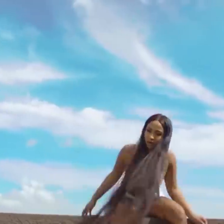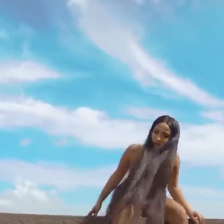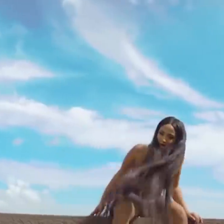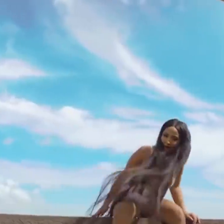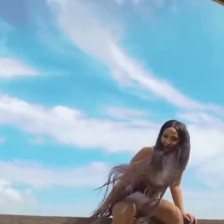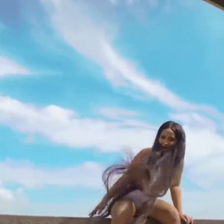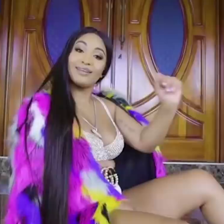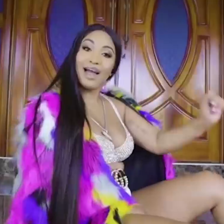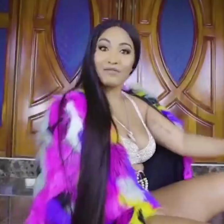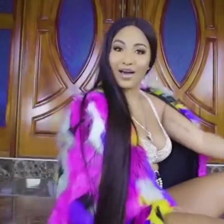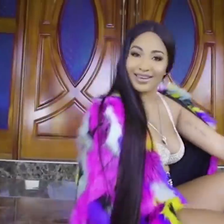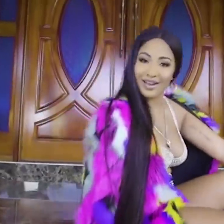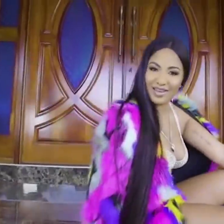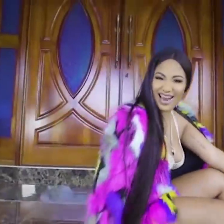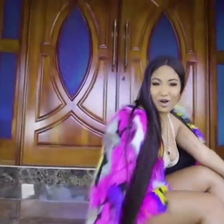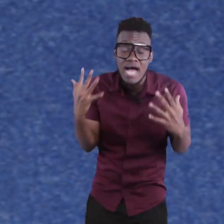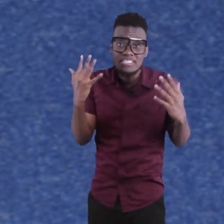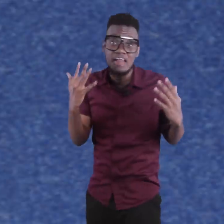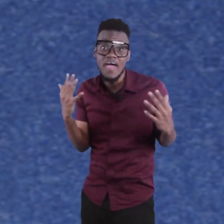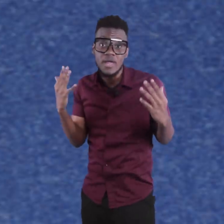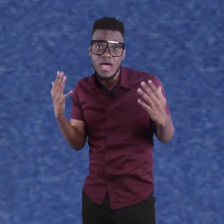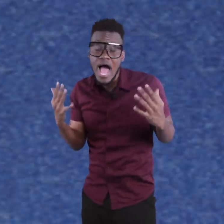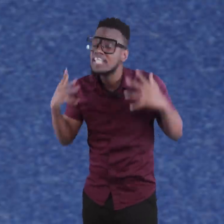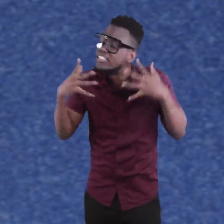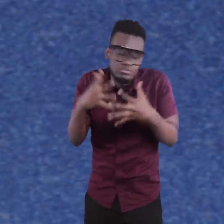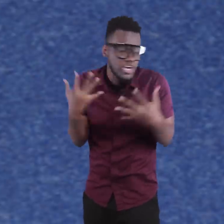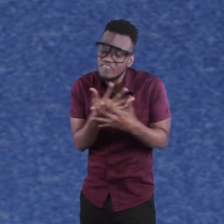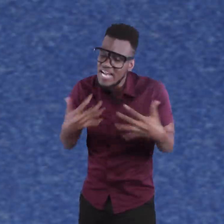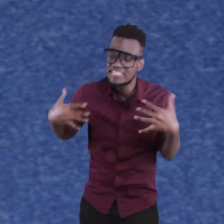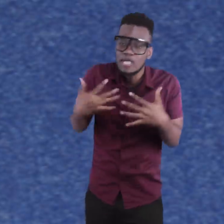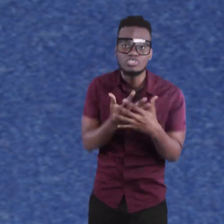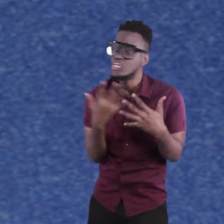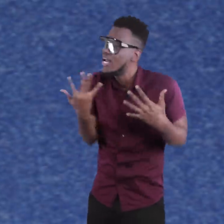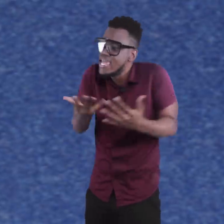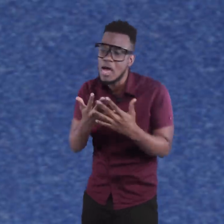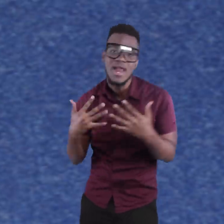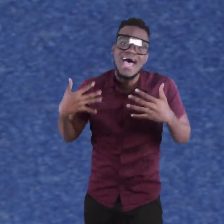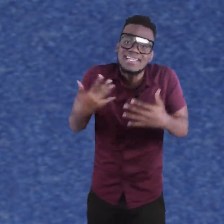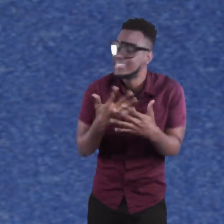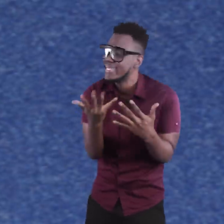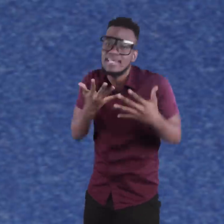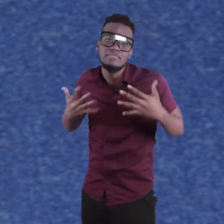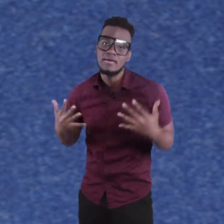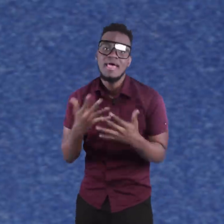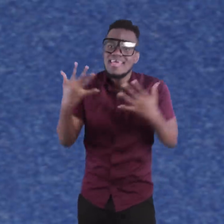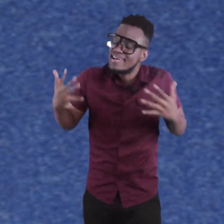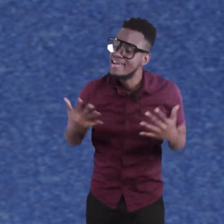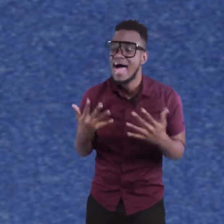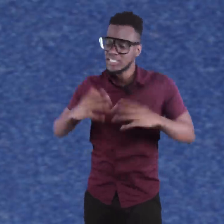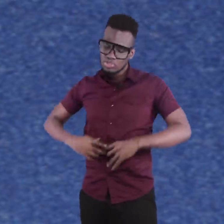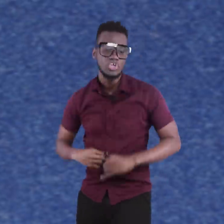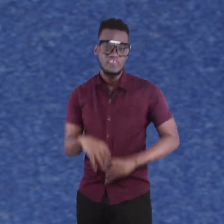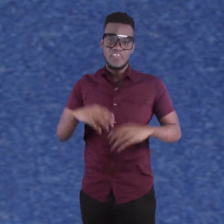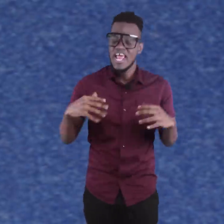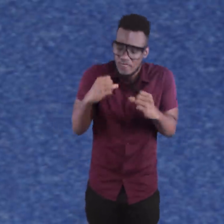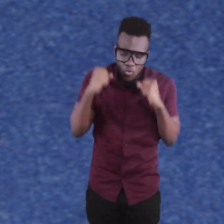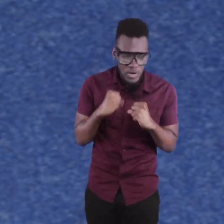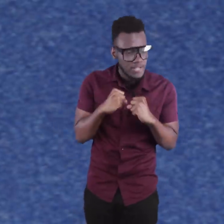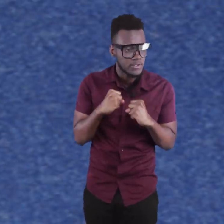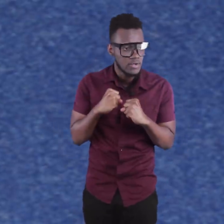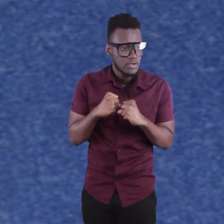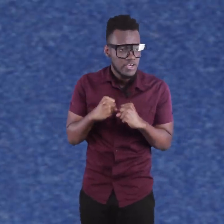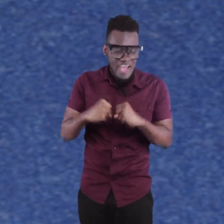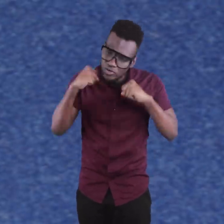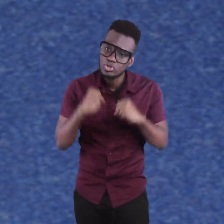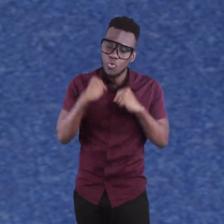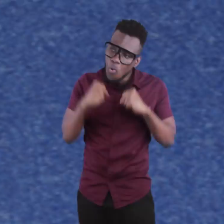What? You feel like you just want to show off your shirt and them. You know like them little dancehall vibe there? I see them so you feel like the song just gay like you have one of the attest skittle them in a dance. Just so you feel like you have to